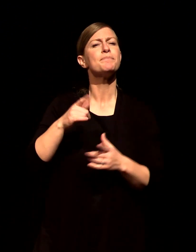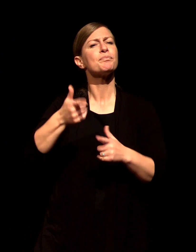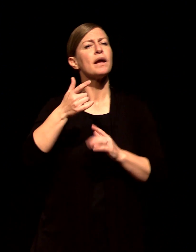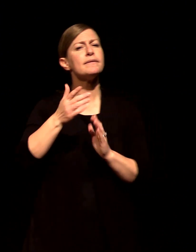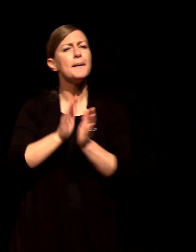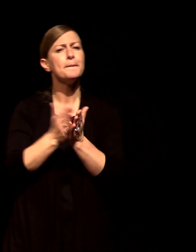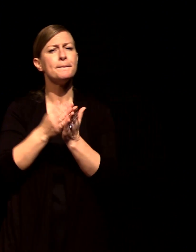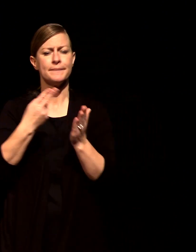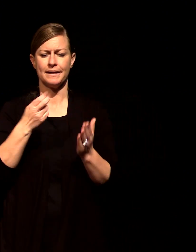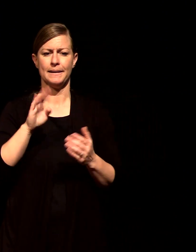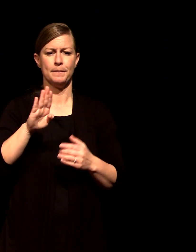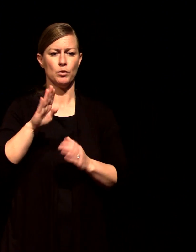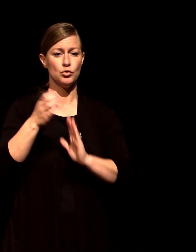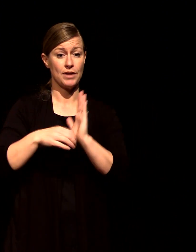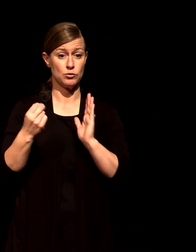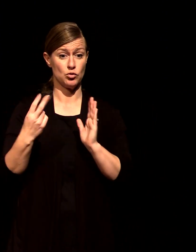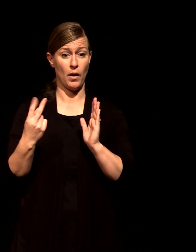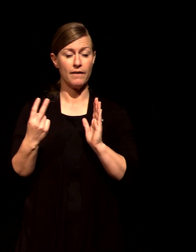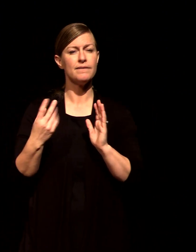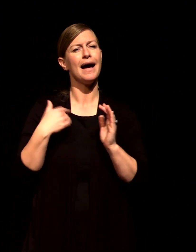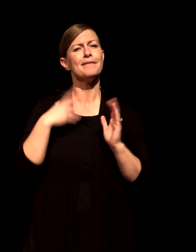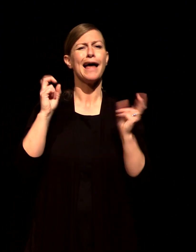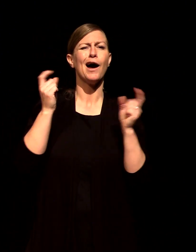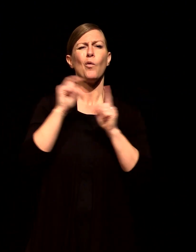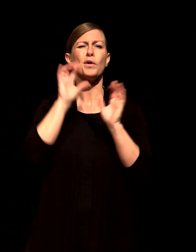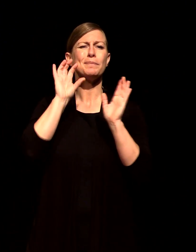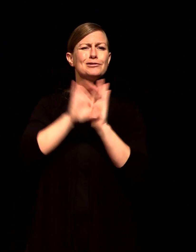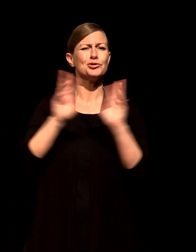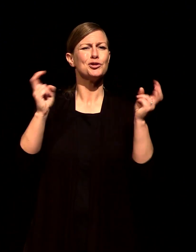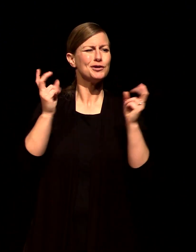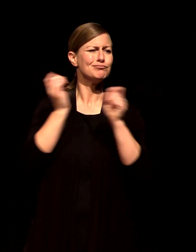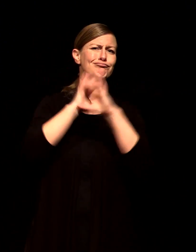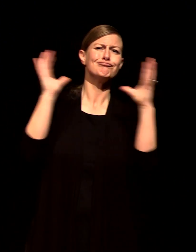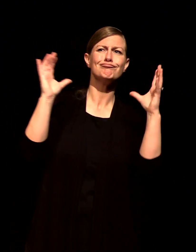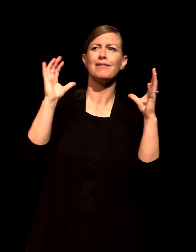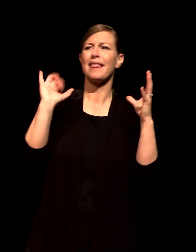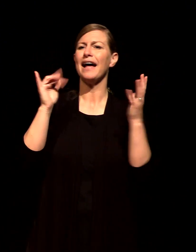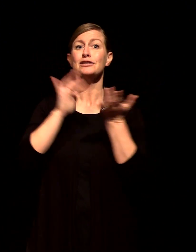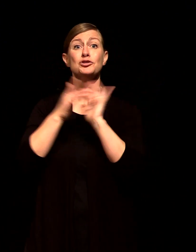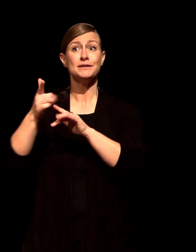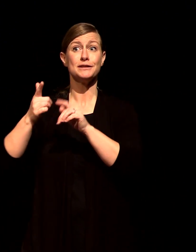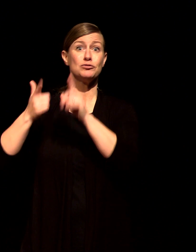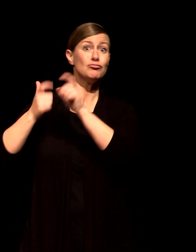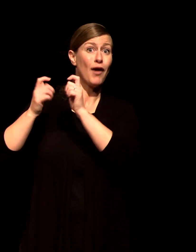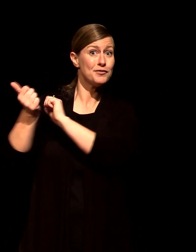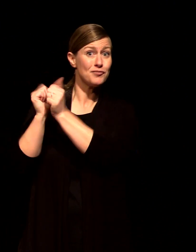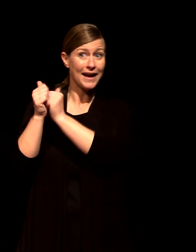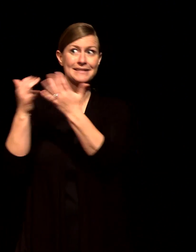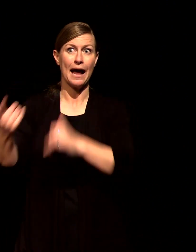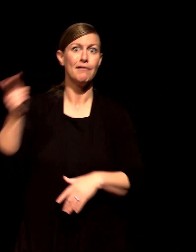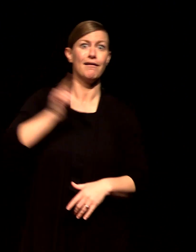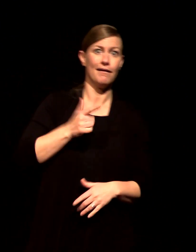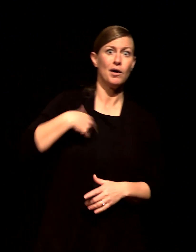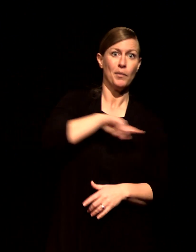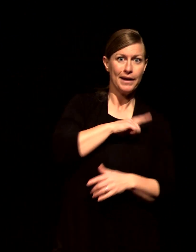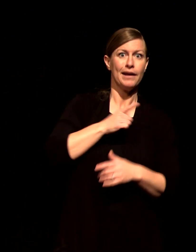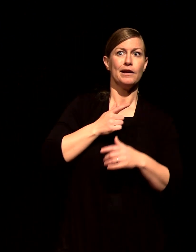picture of a race that Jesus ran the race that we are running the race that Jesus understood the joy that was awaiting him and we need to stay